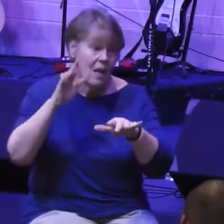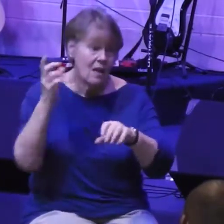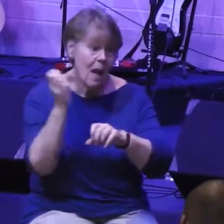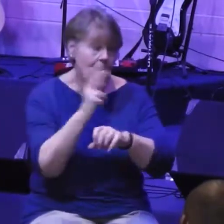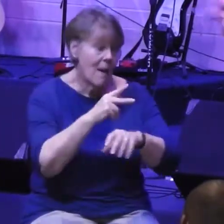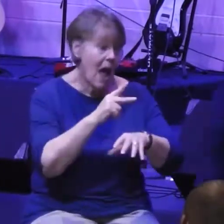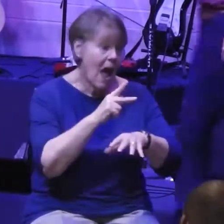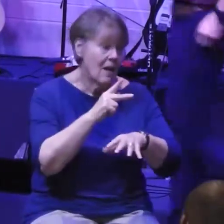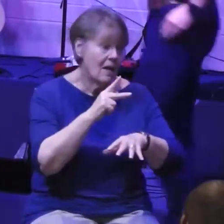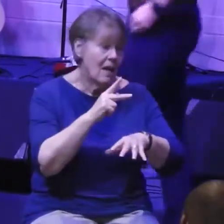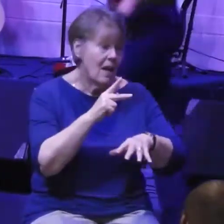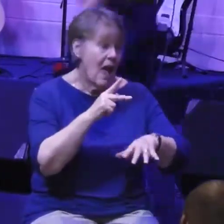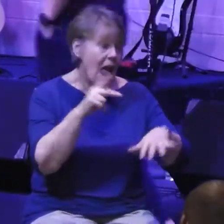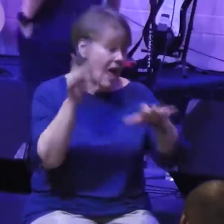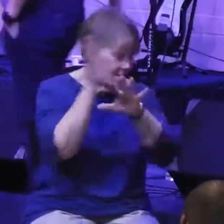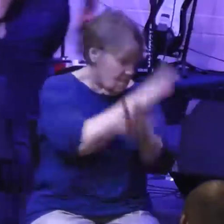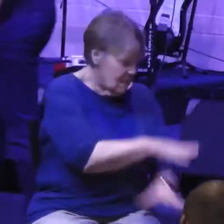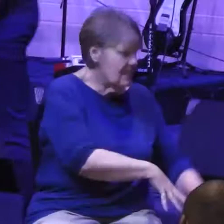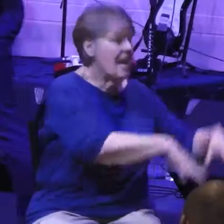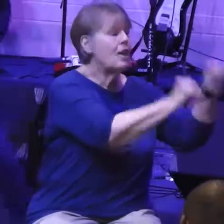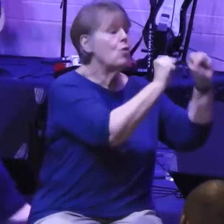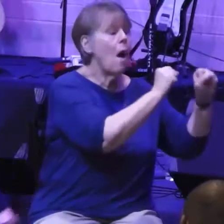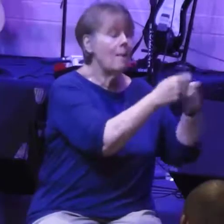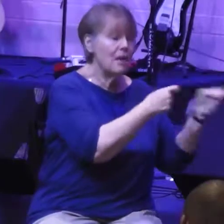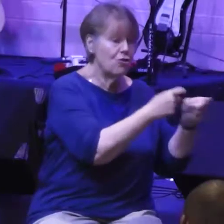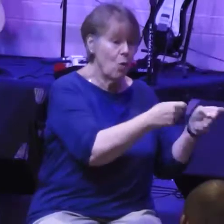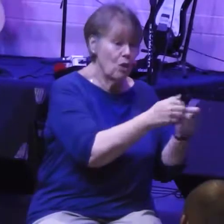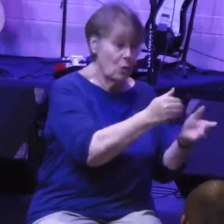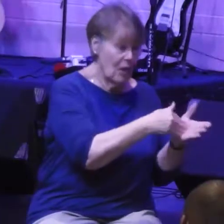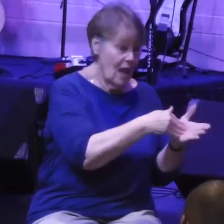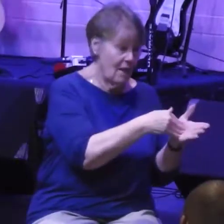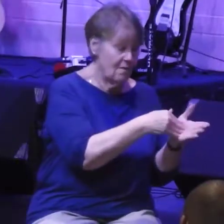Sanballat is trying to be. And what does Nehemiah do?